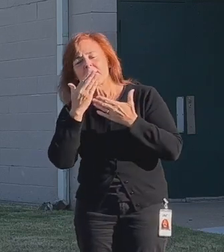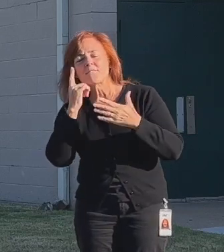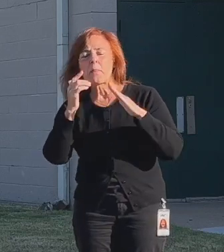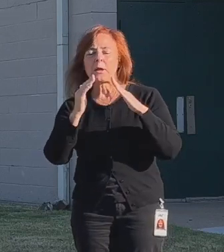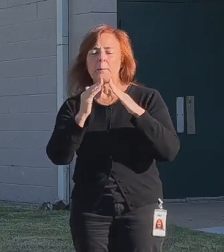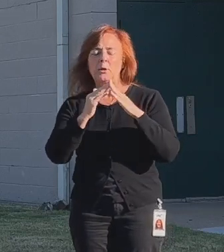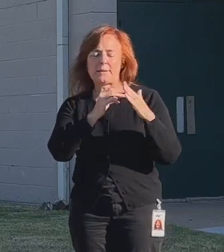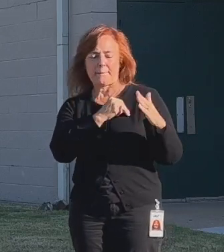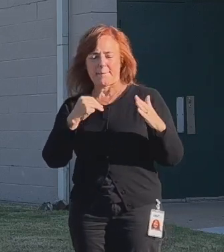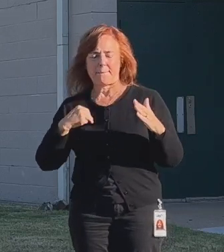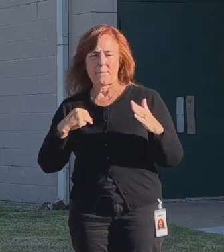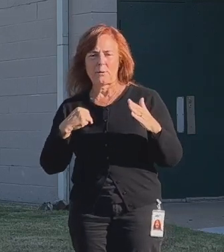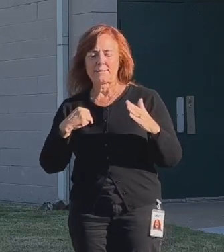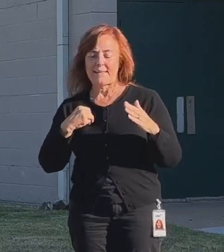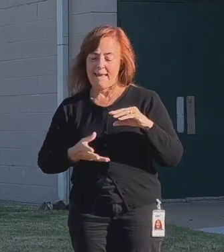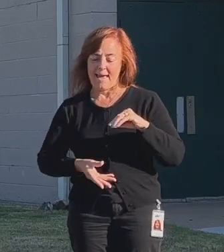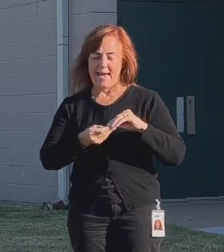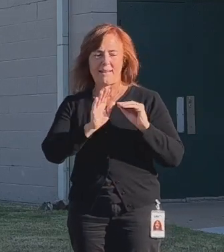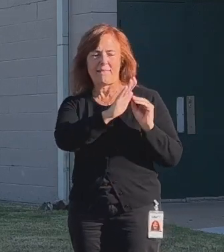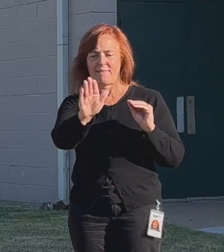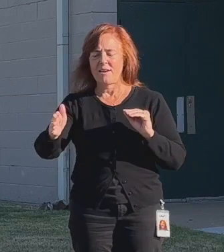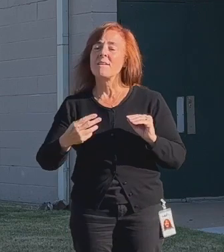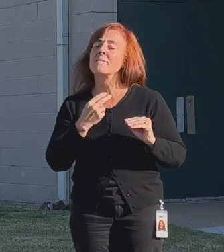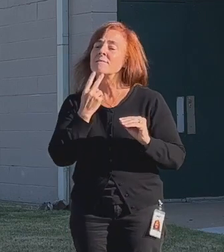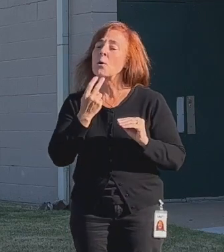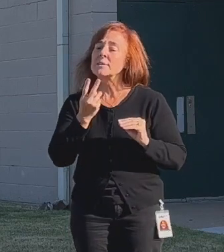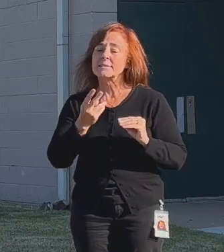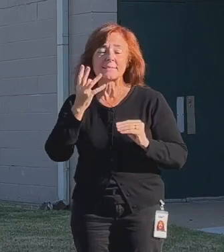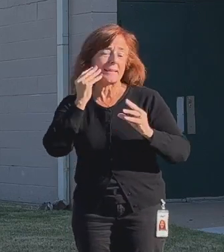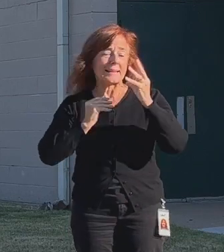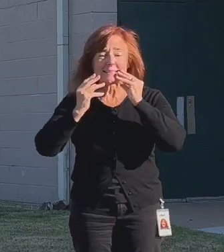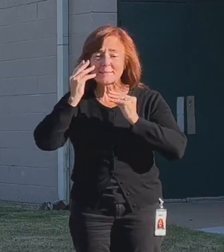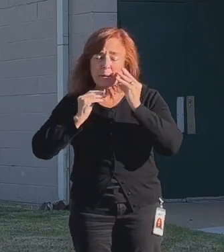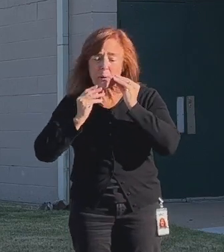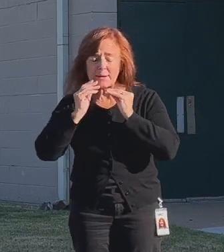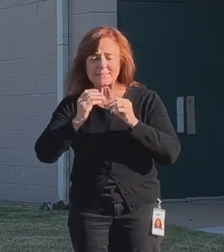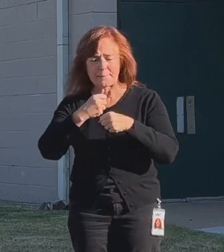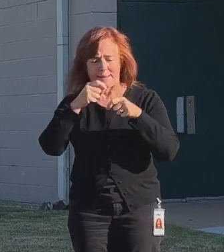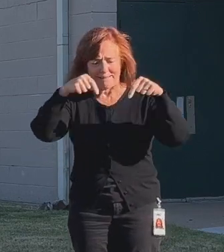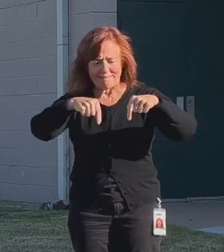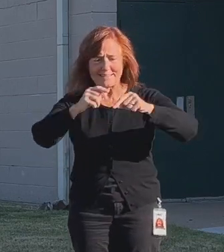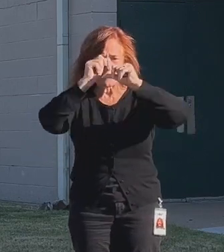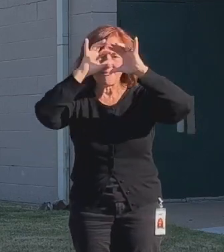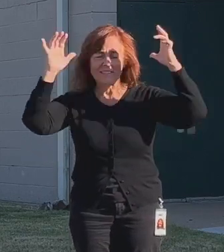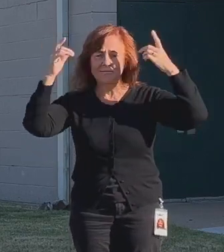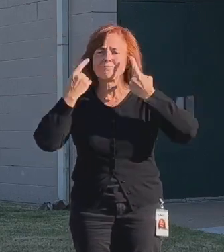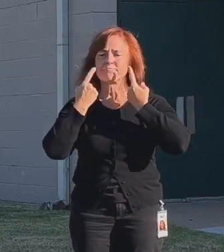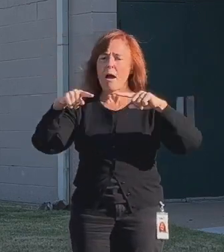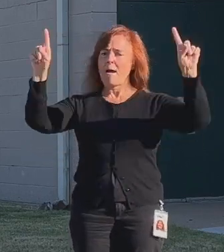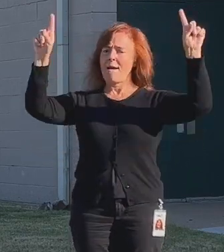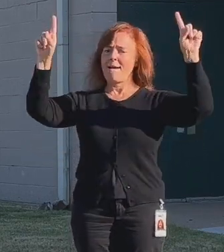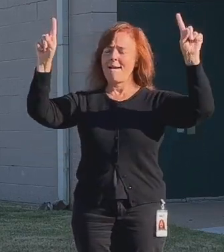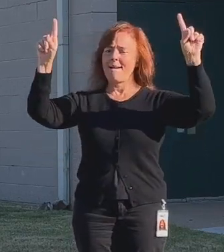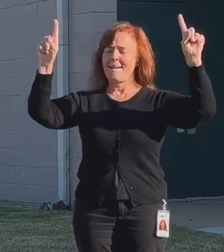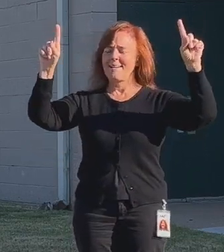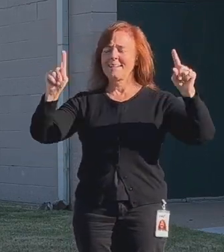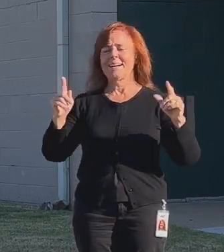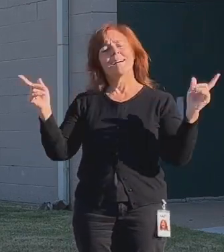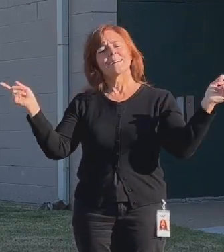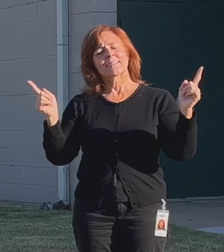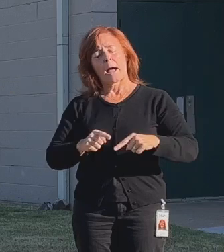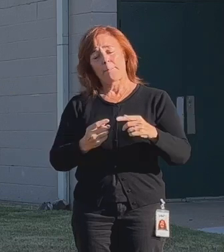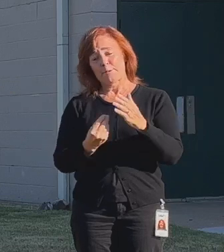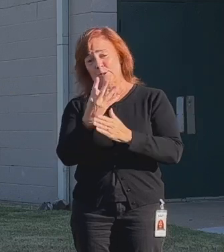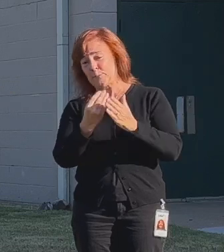community members who added their voices and experiences to make this vision a reality. Come